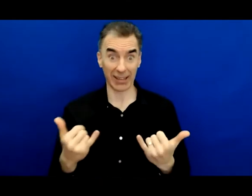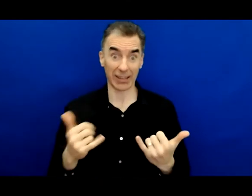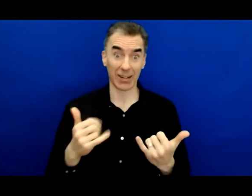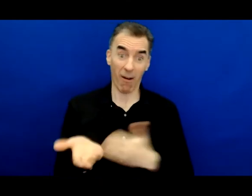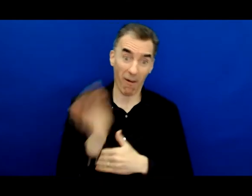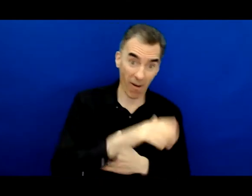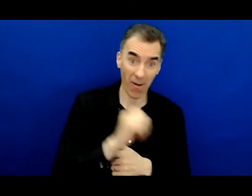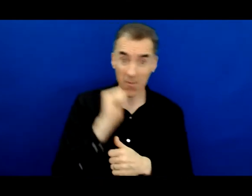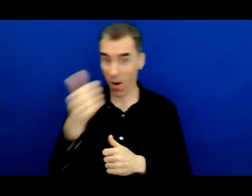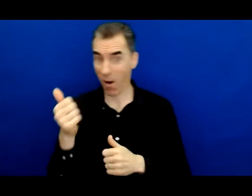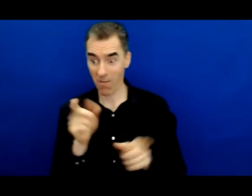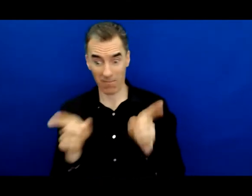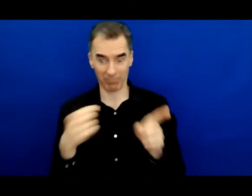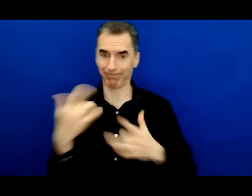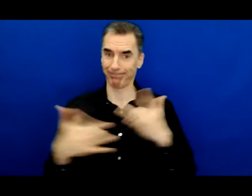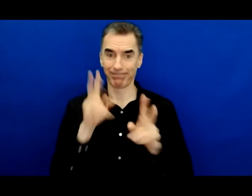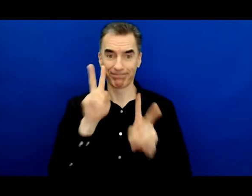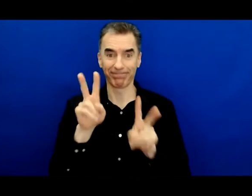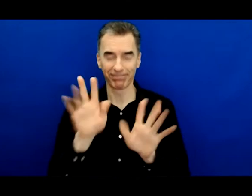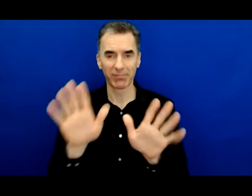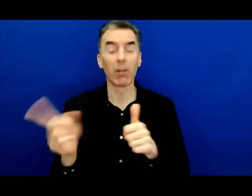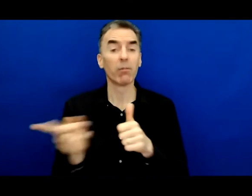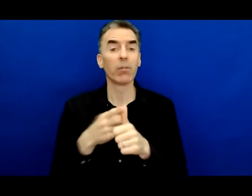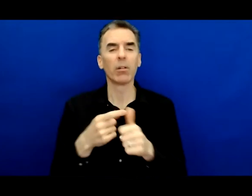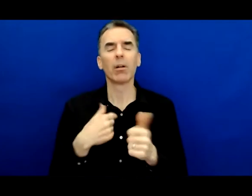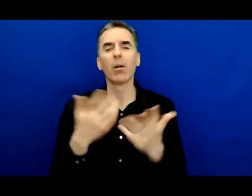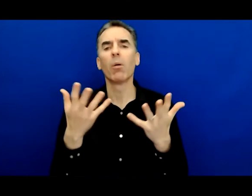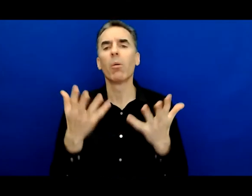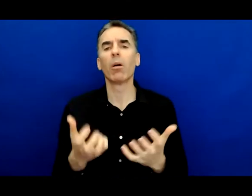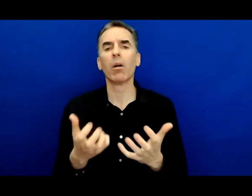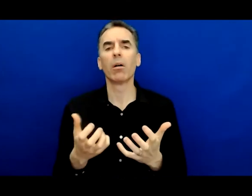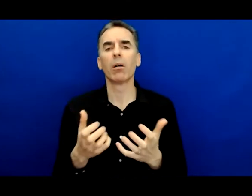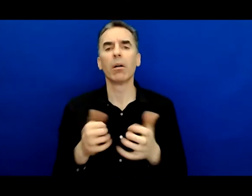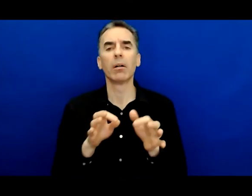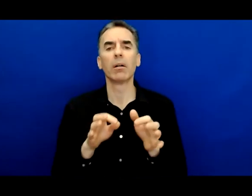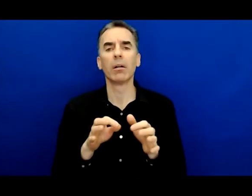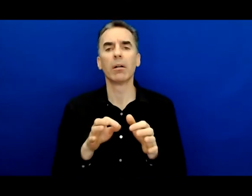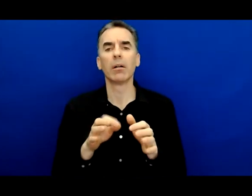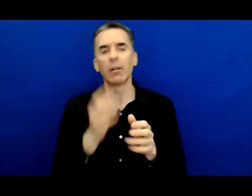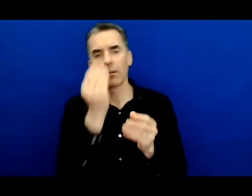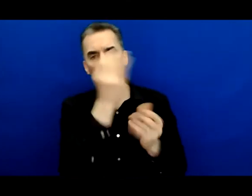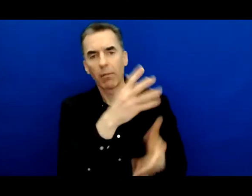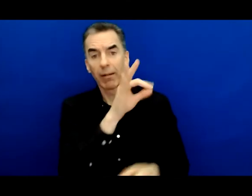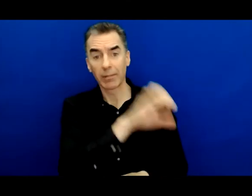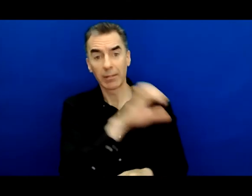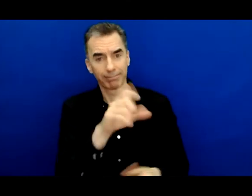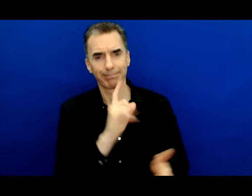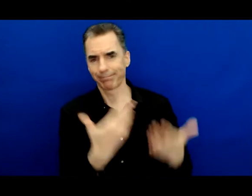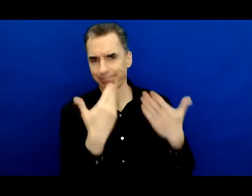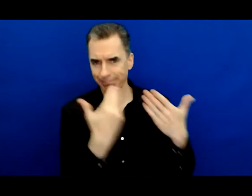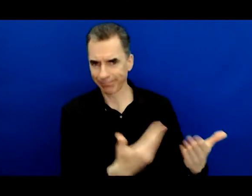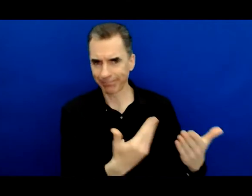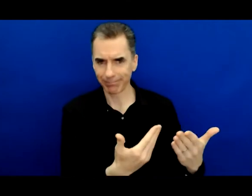and before we get started, just wanted to take a short moment and say thank you to Fresno City College for,